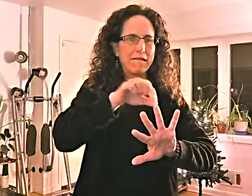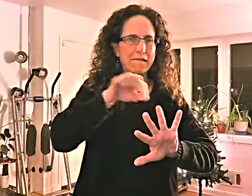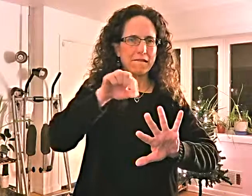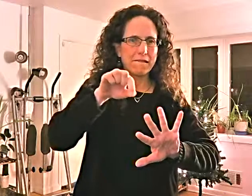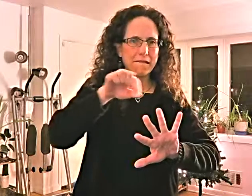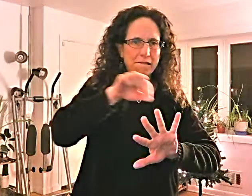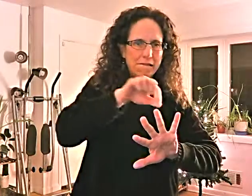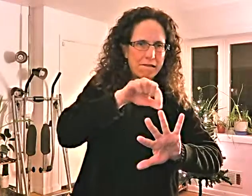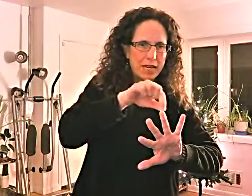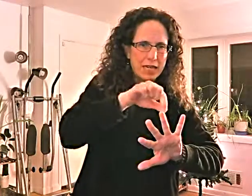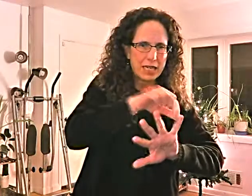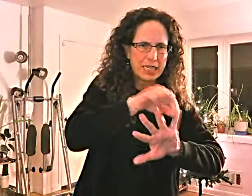oh oh oh